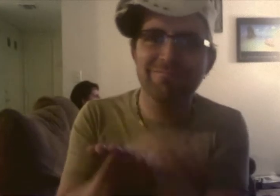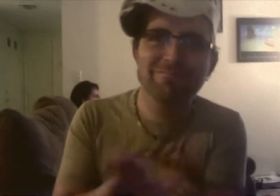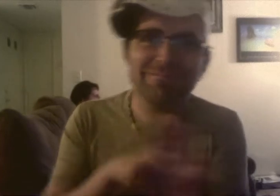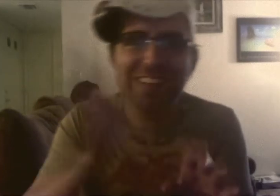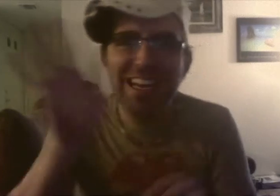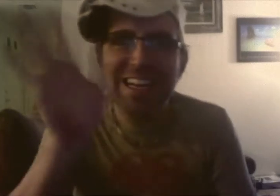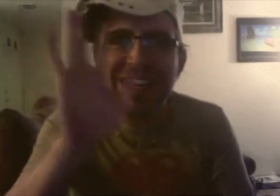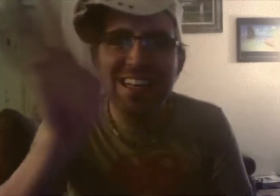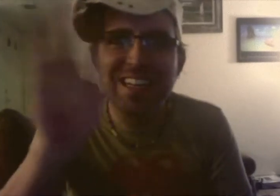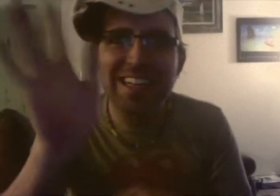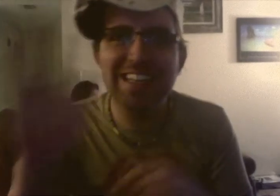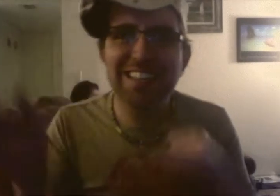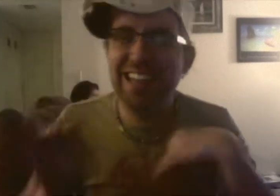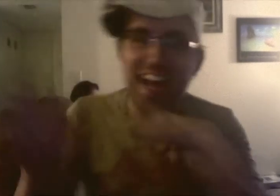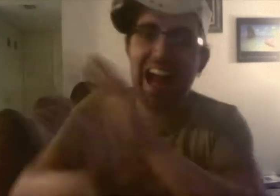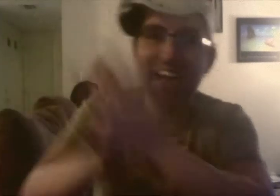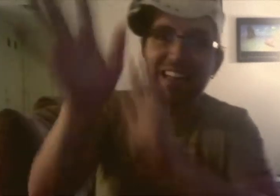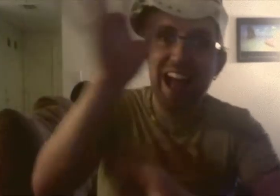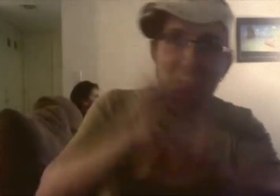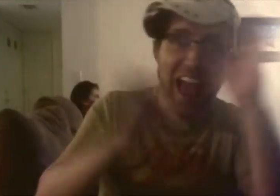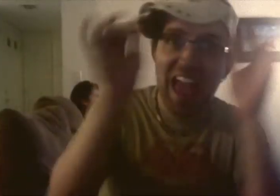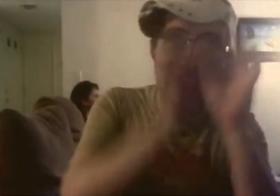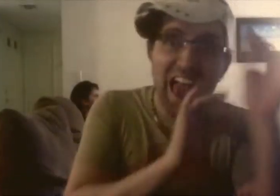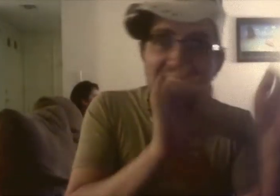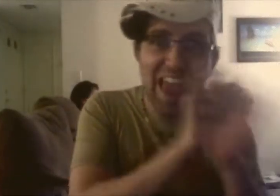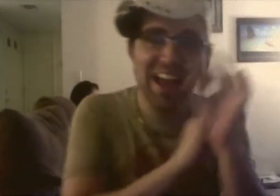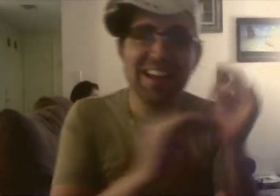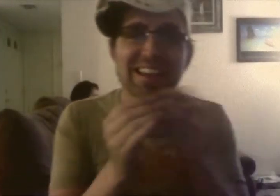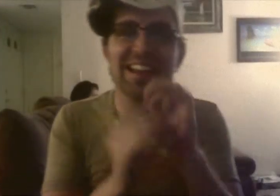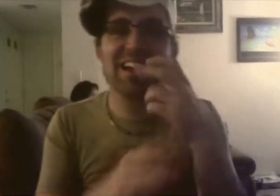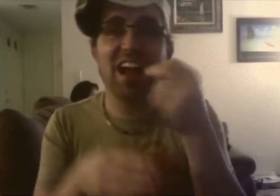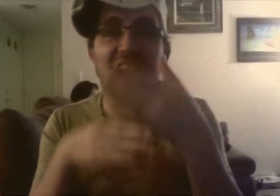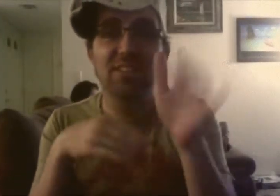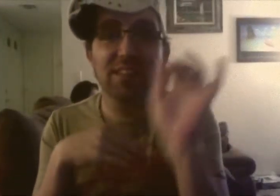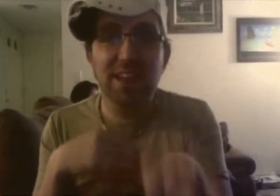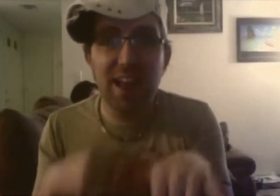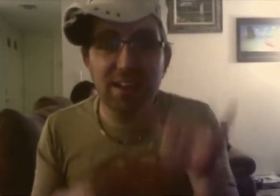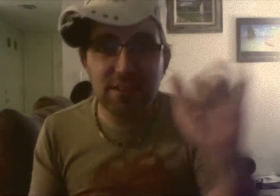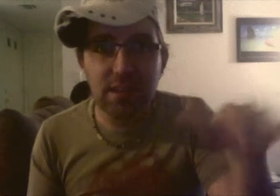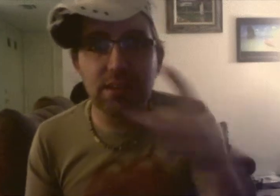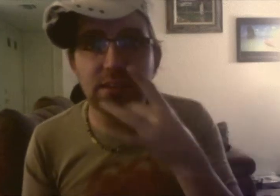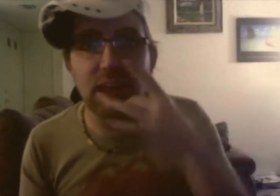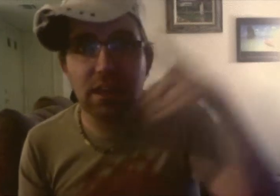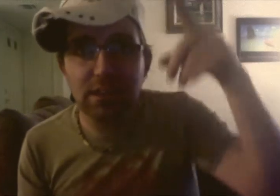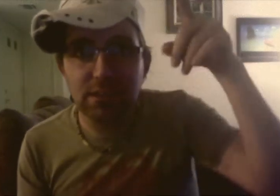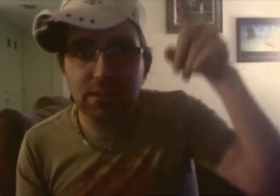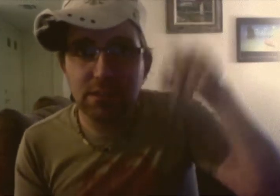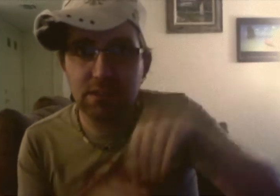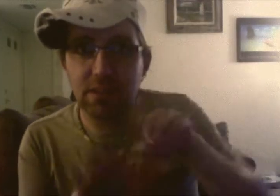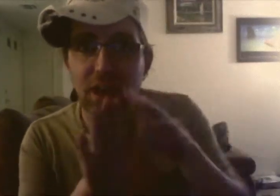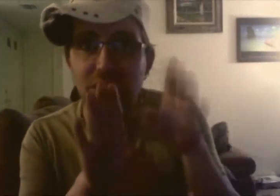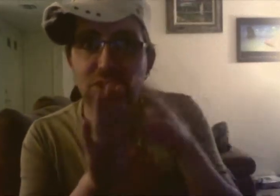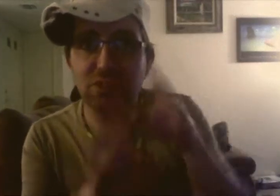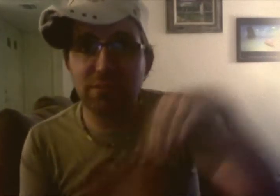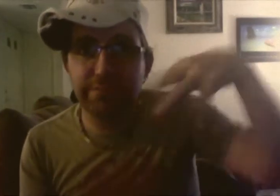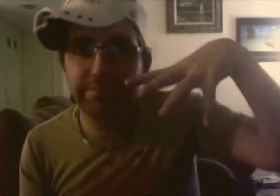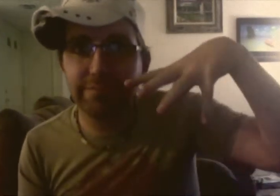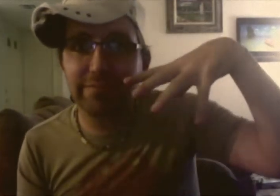It's a great story and I thought I didn't know you were talking about great stories. Greg Kinnear co-stars in The